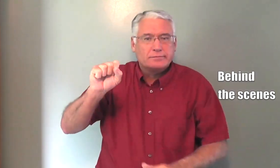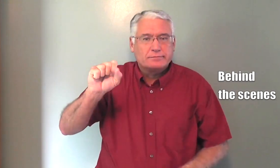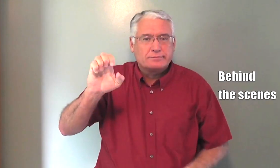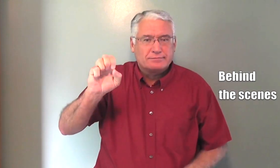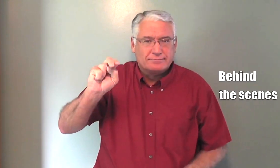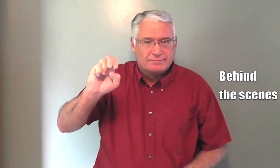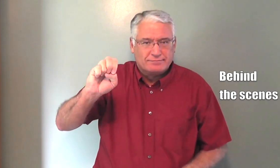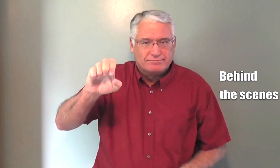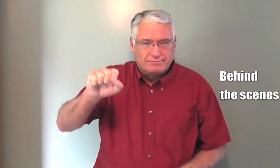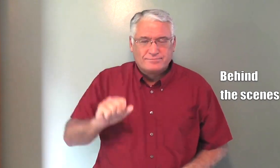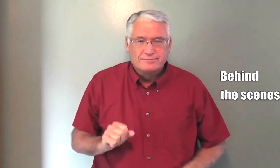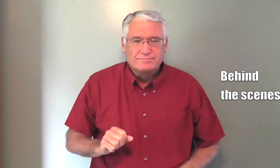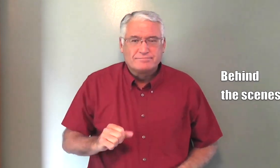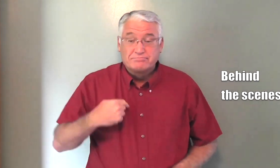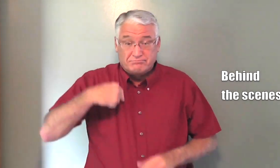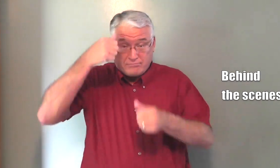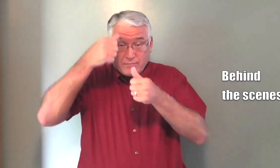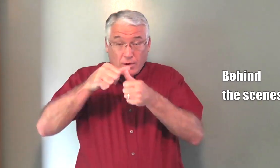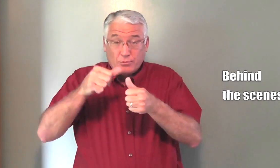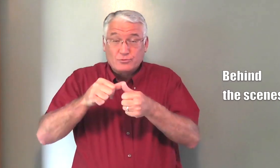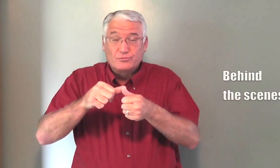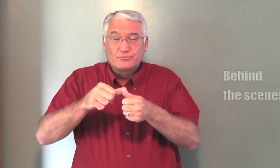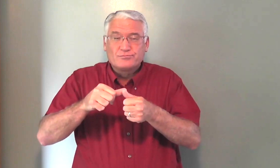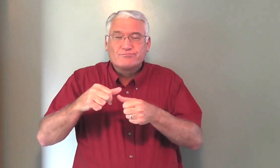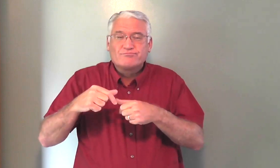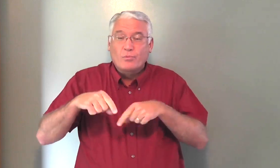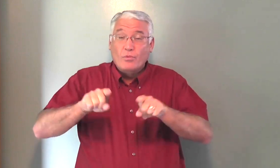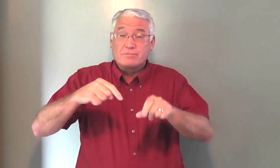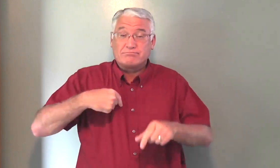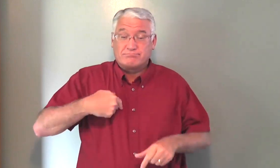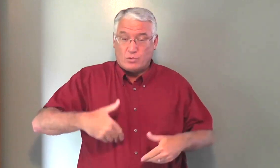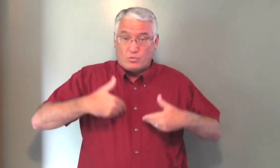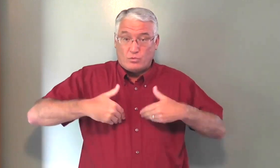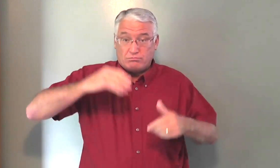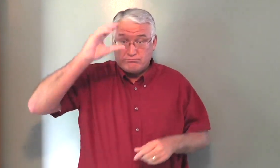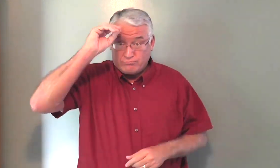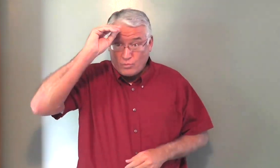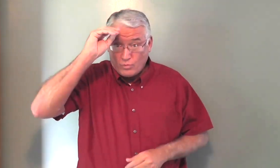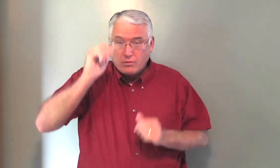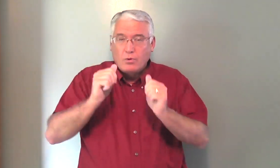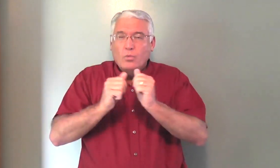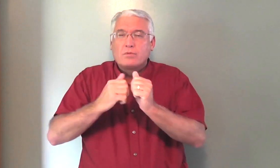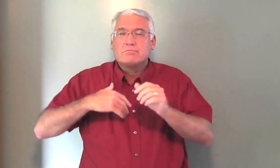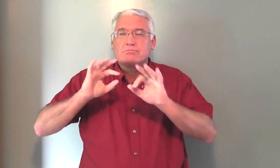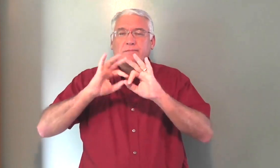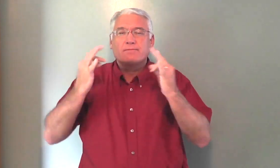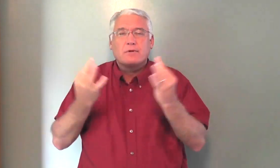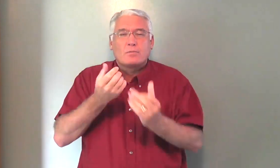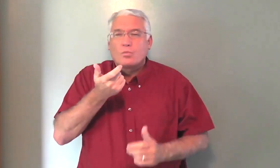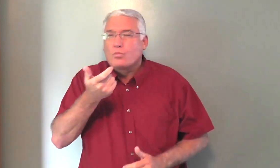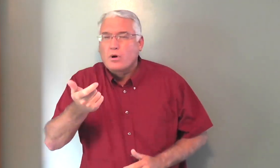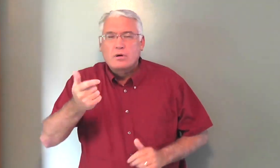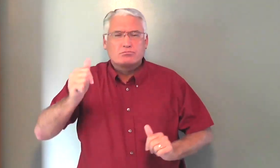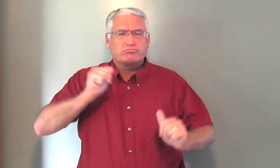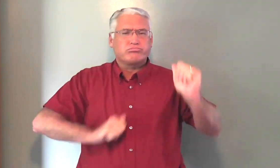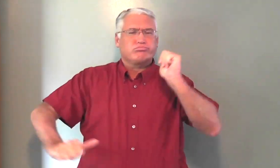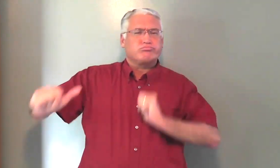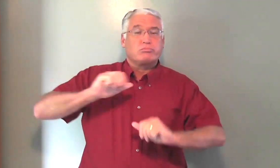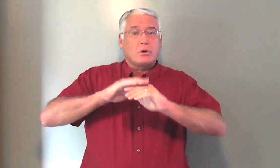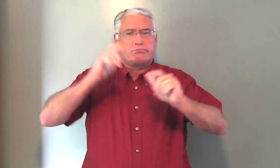behind the scenes. I remember when I was a young boy and me and my family, we went